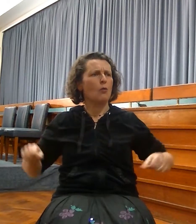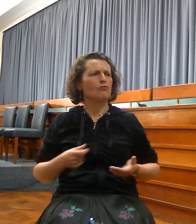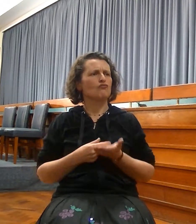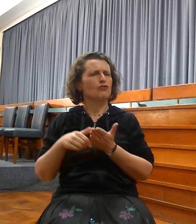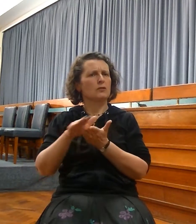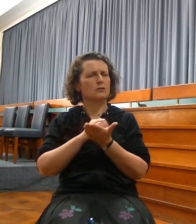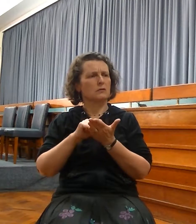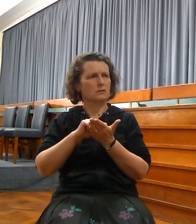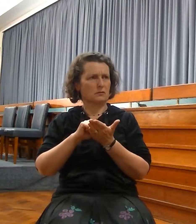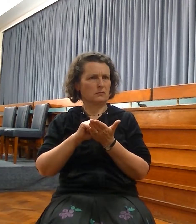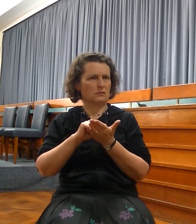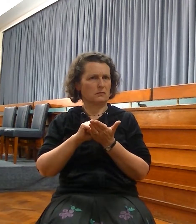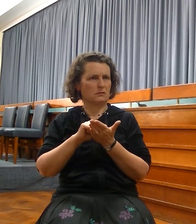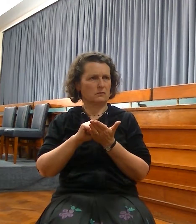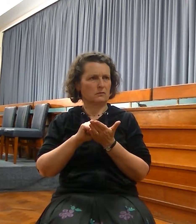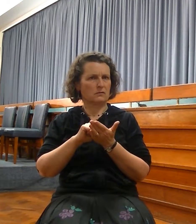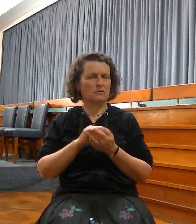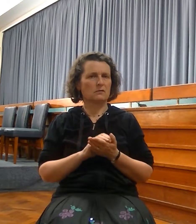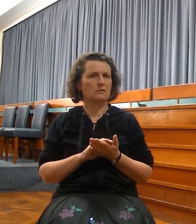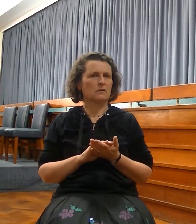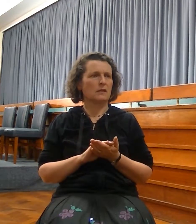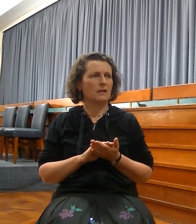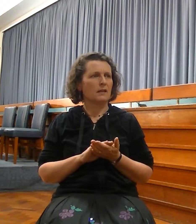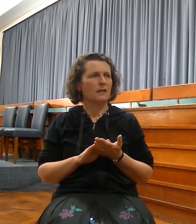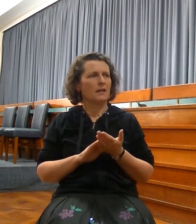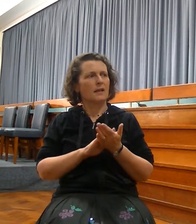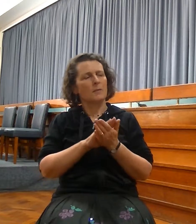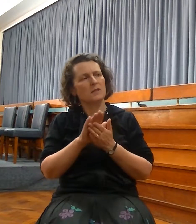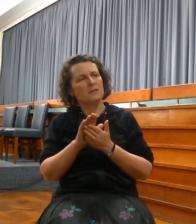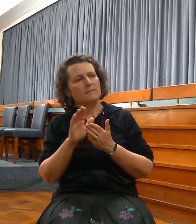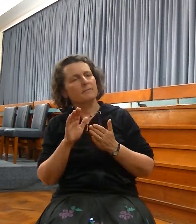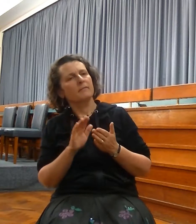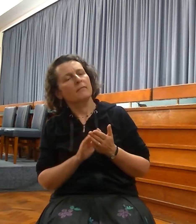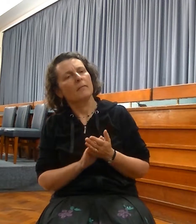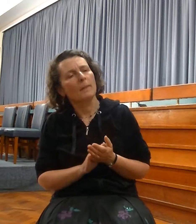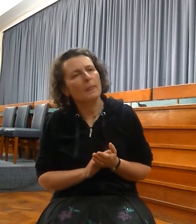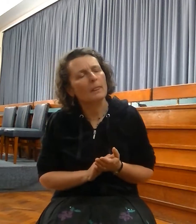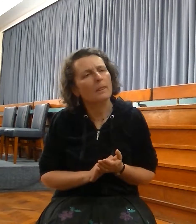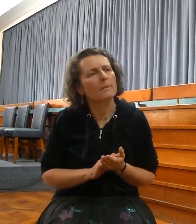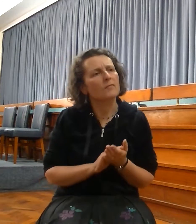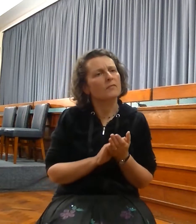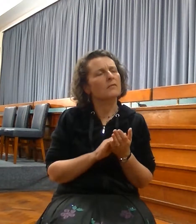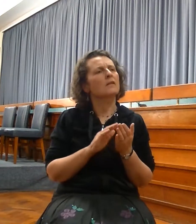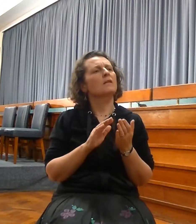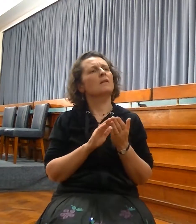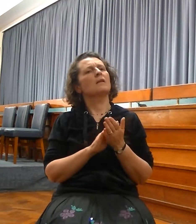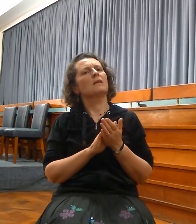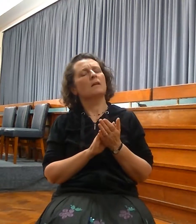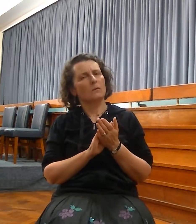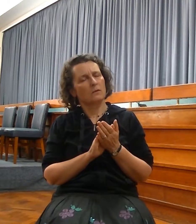Lord, David shall never want a man to sit upon the throne of the house of Israel. And then, neither shall the